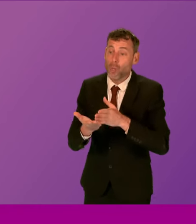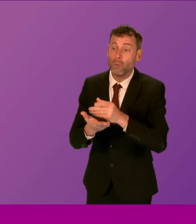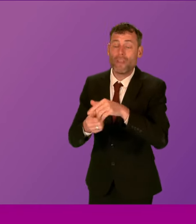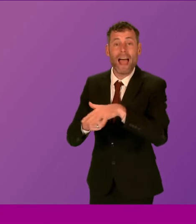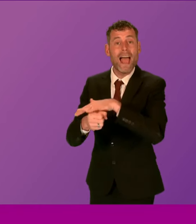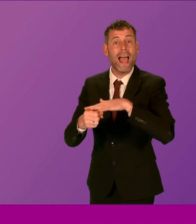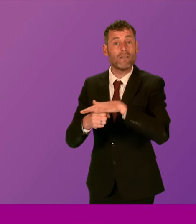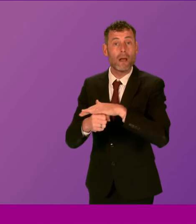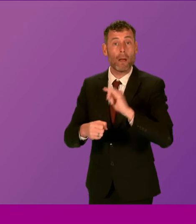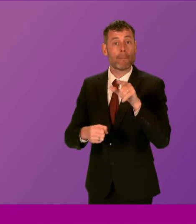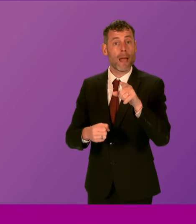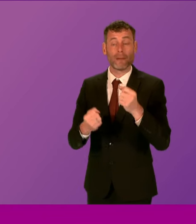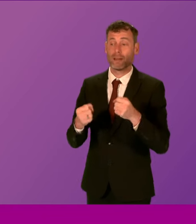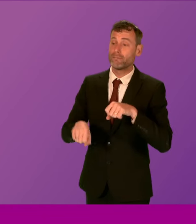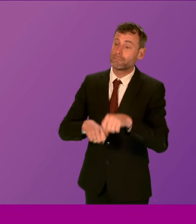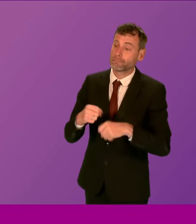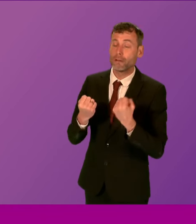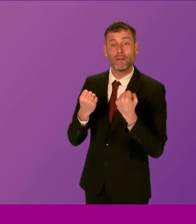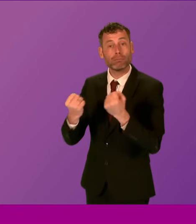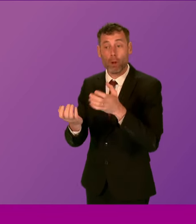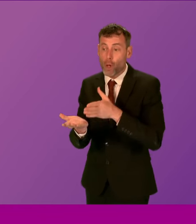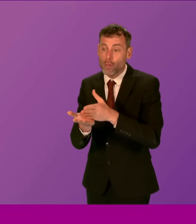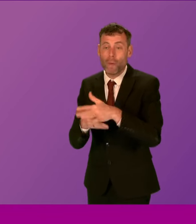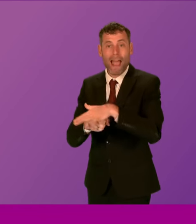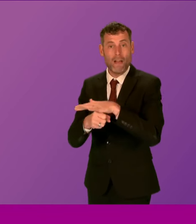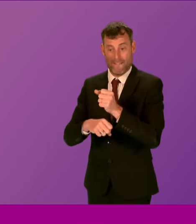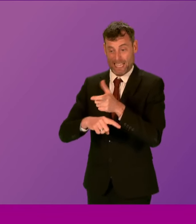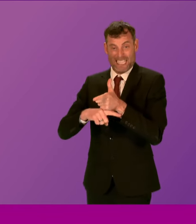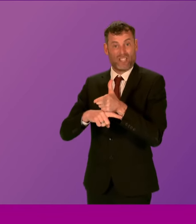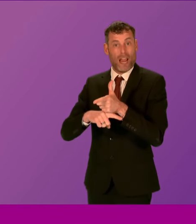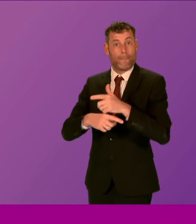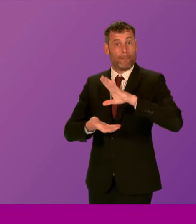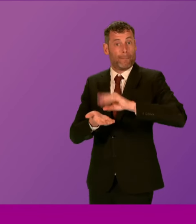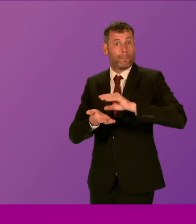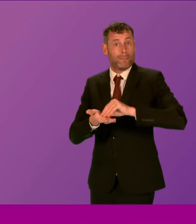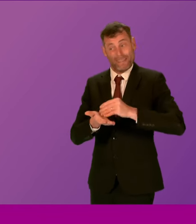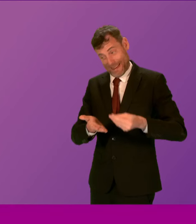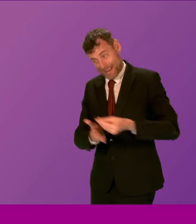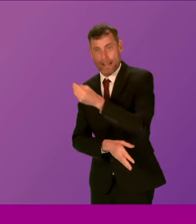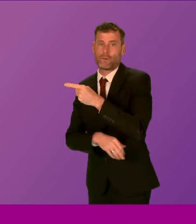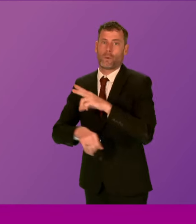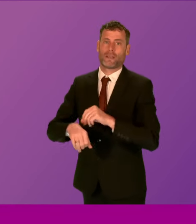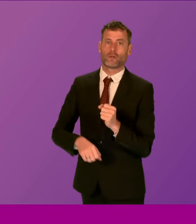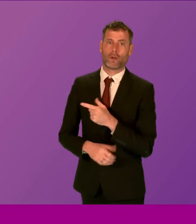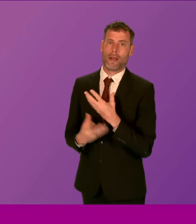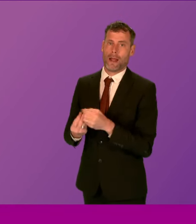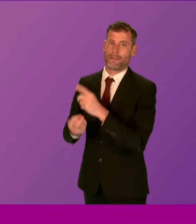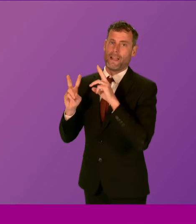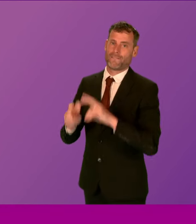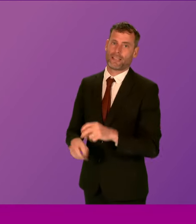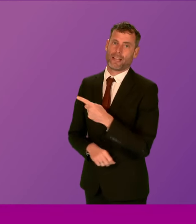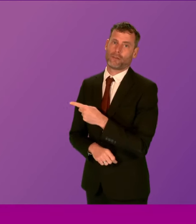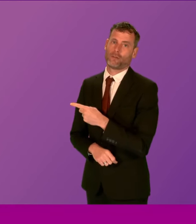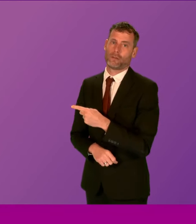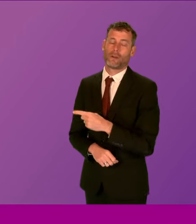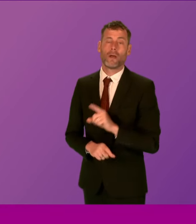have, for example, dash cam footage, to contact the police. And that can be done, of course, anonymously through Police Scotland's online portal as well. But